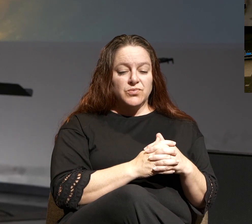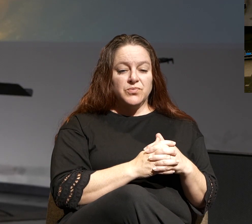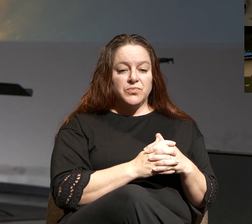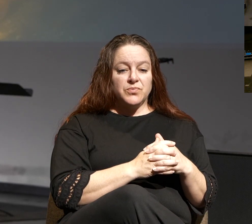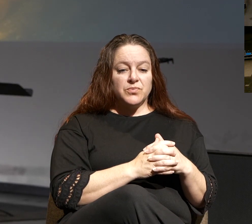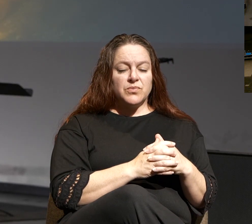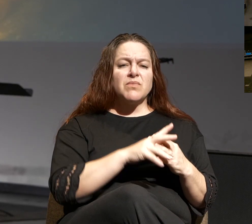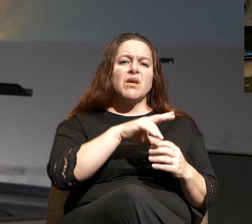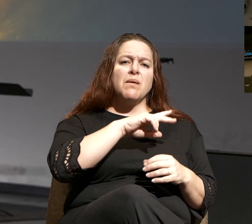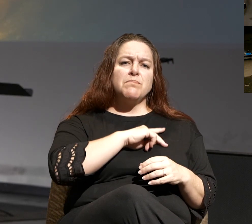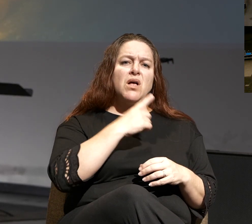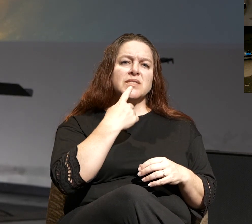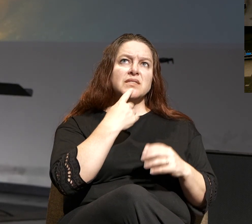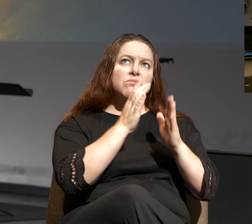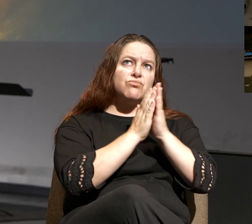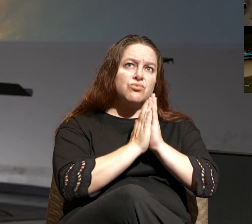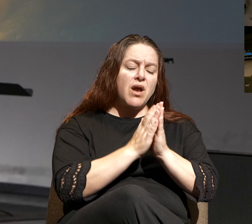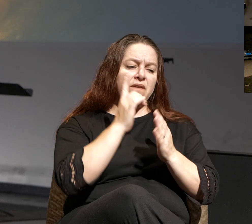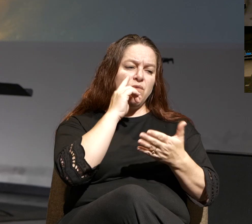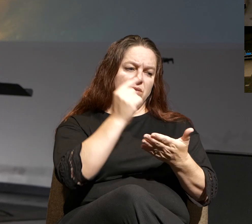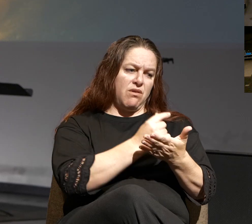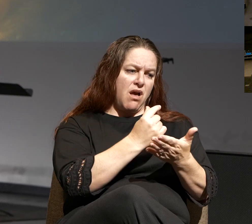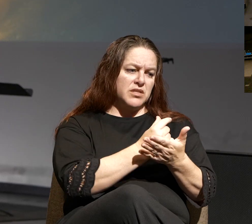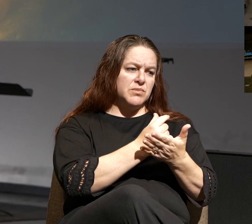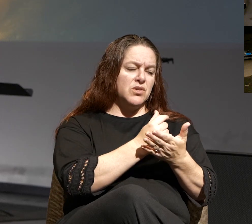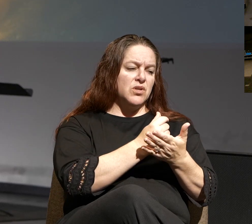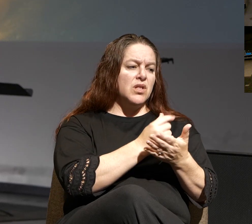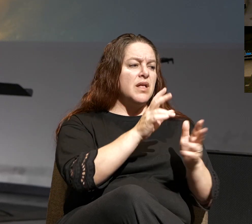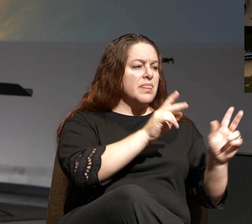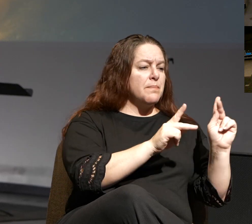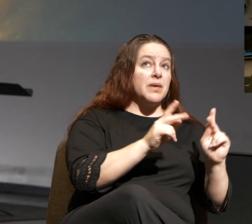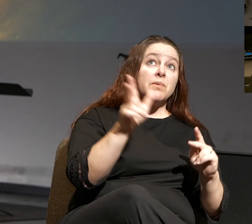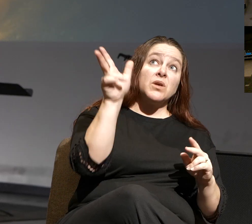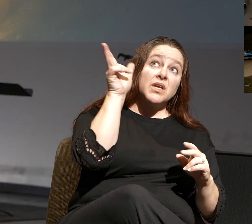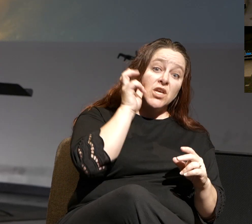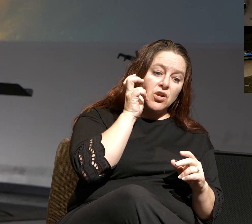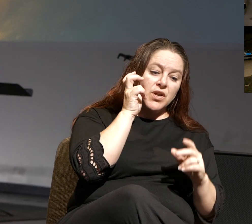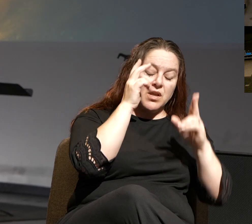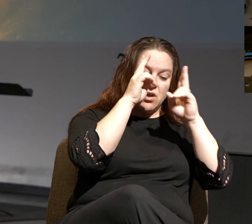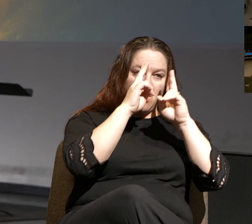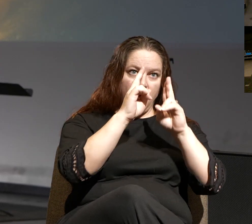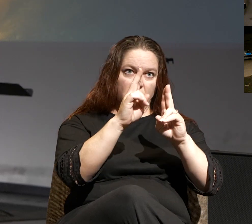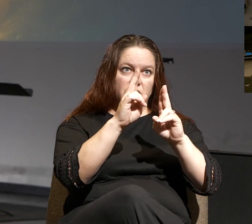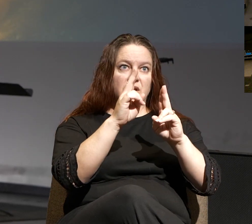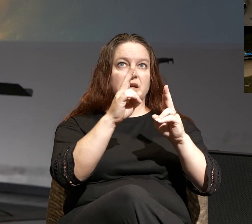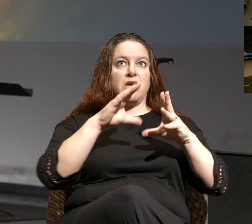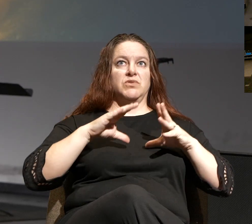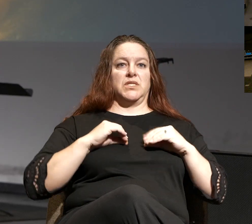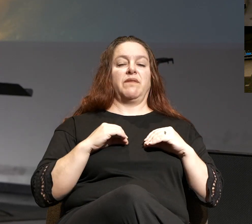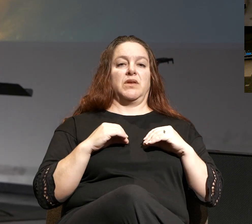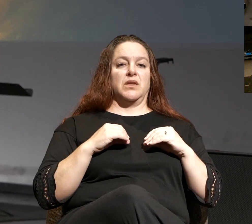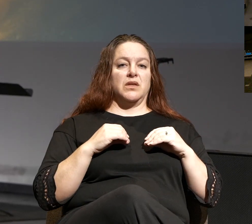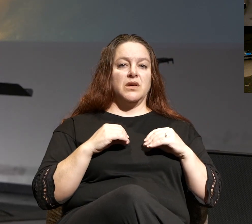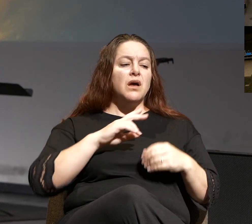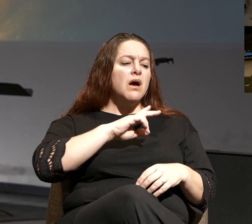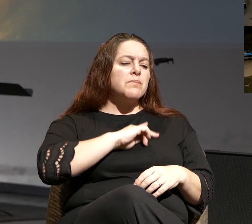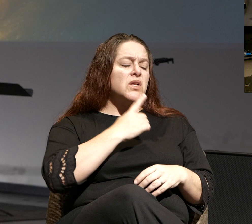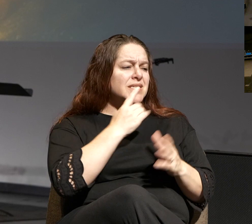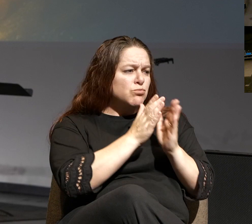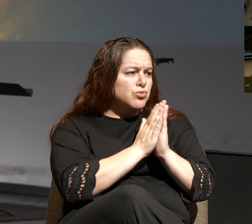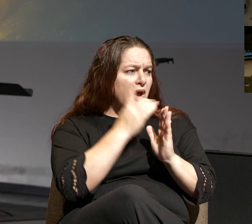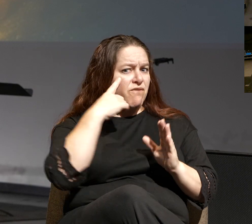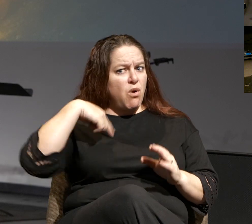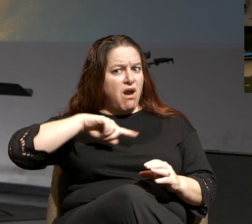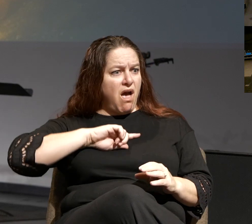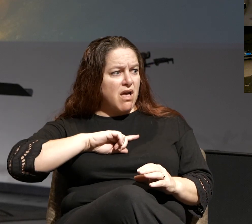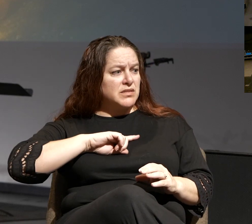Paul says, for the gospel, that it would be heard, honored, and received. Paul also says, pray for us. He's talking about himself,